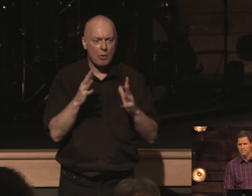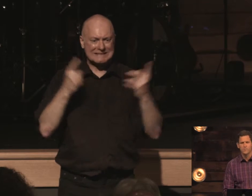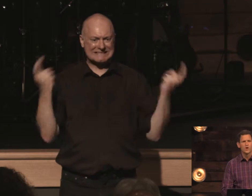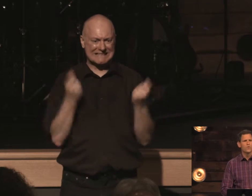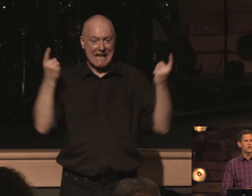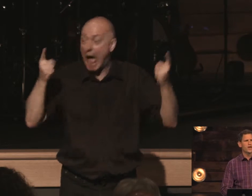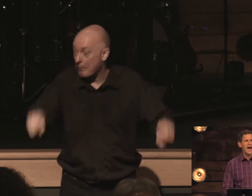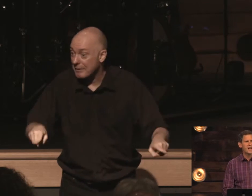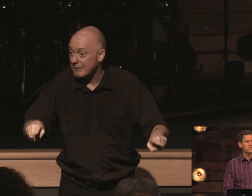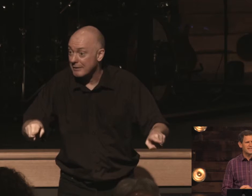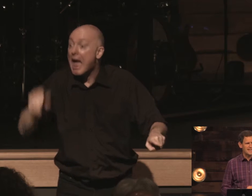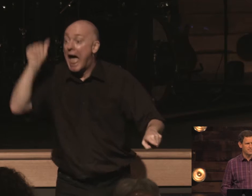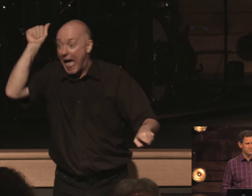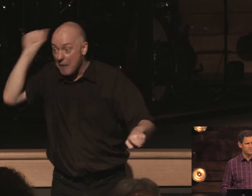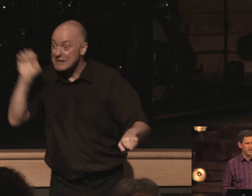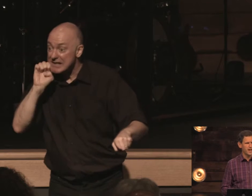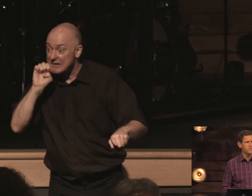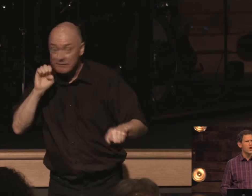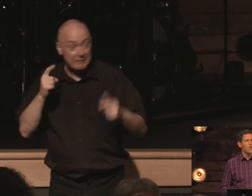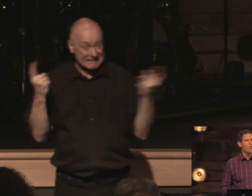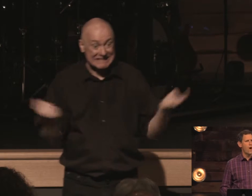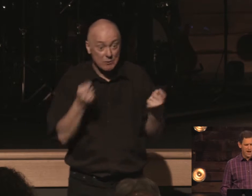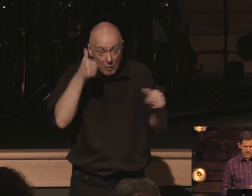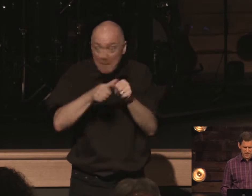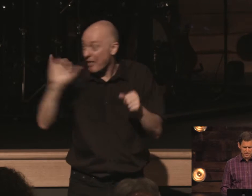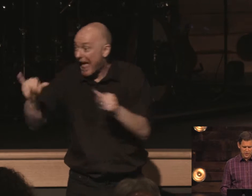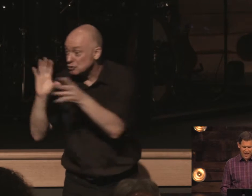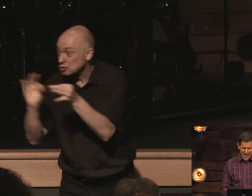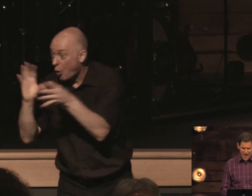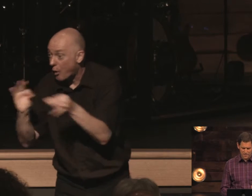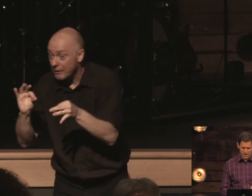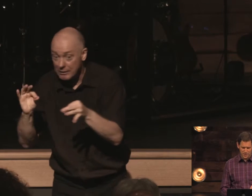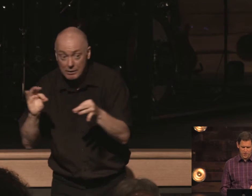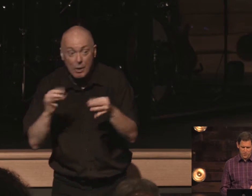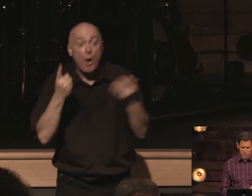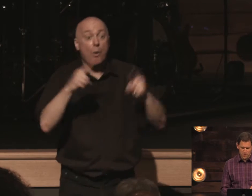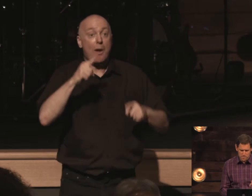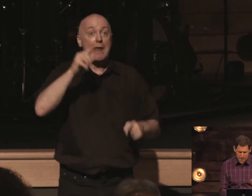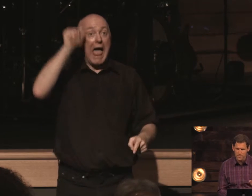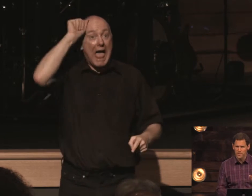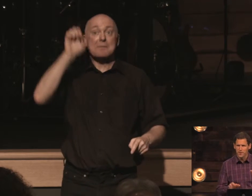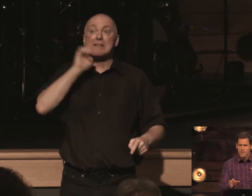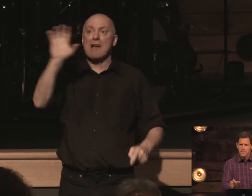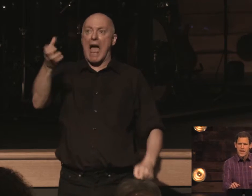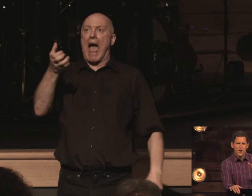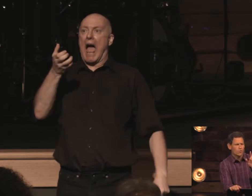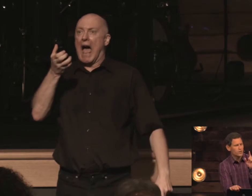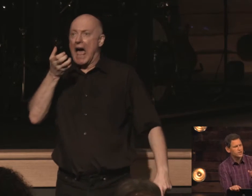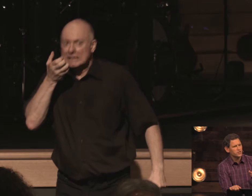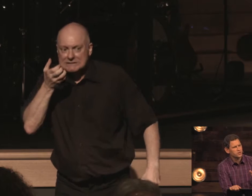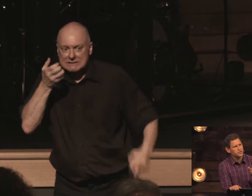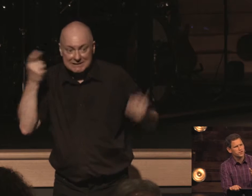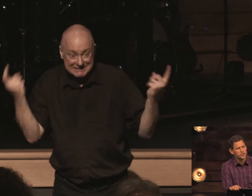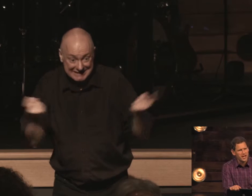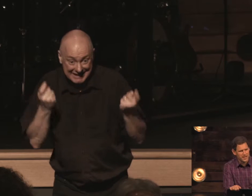with adam and eve okay when this happened remember that original sin